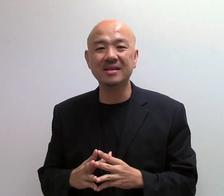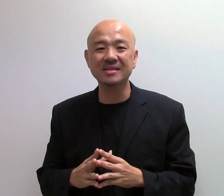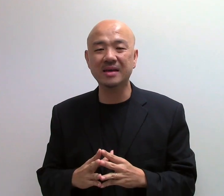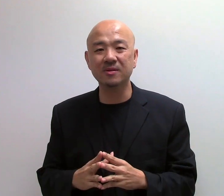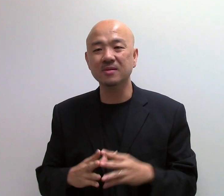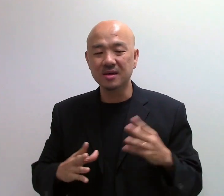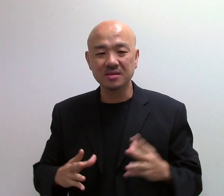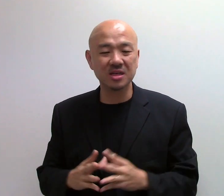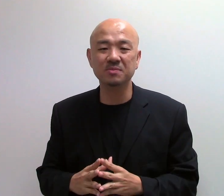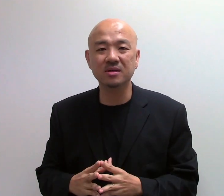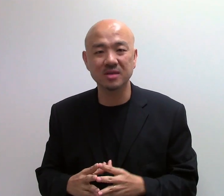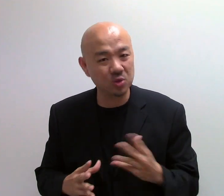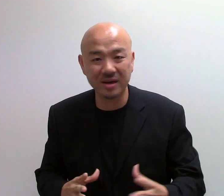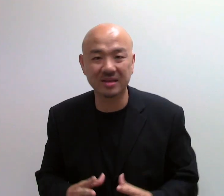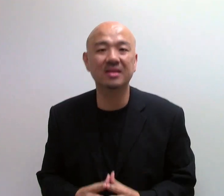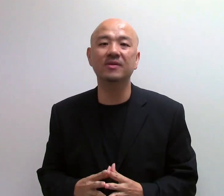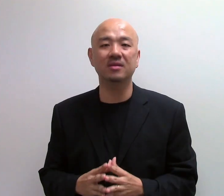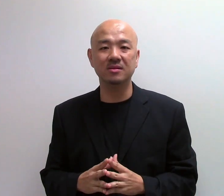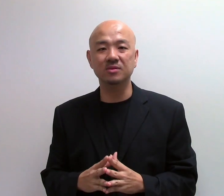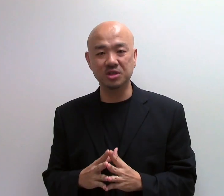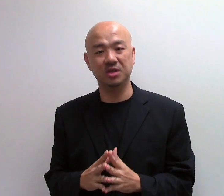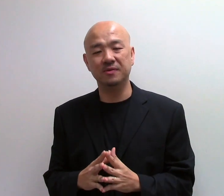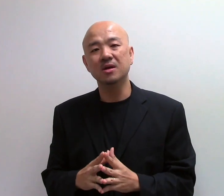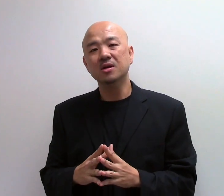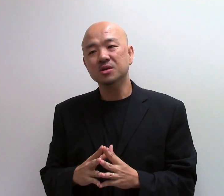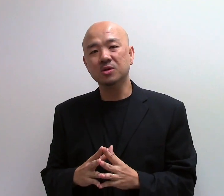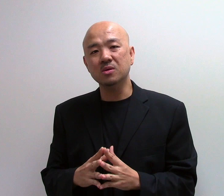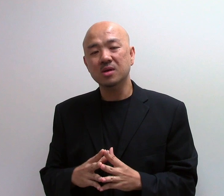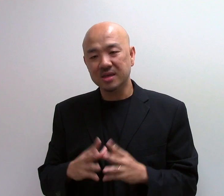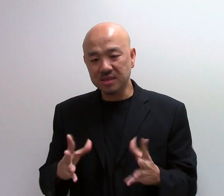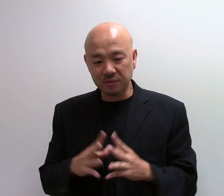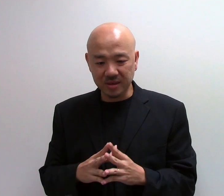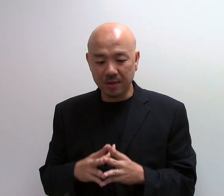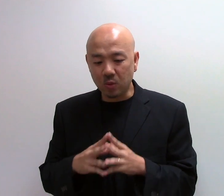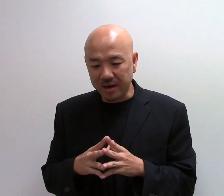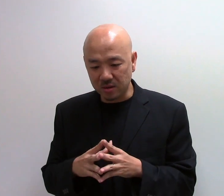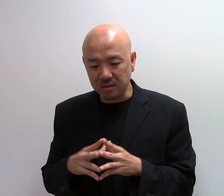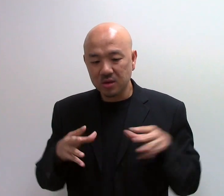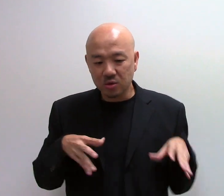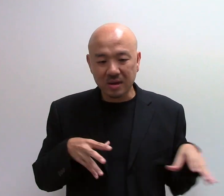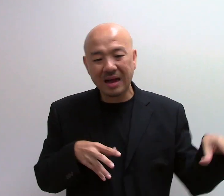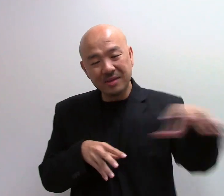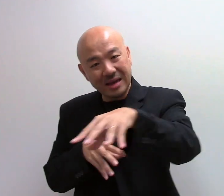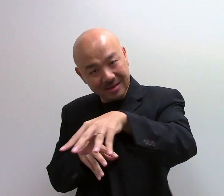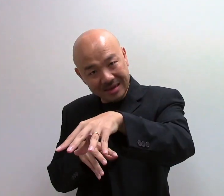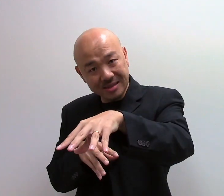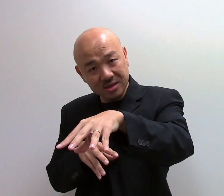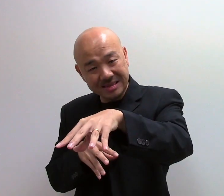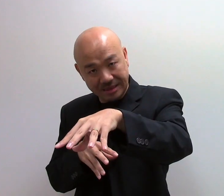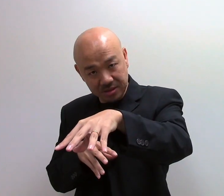at this level, charge maker is quite difficult to achieve. So, instead of doing that, why not, you come in at the initial stage.